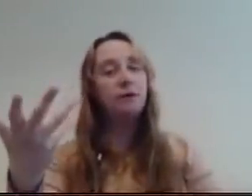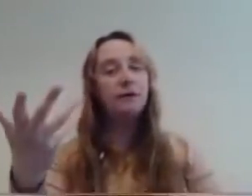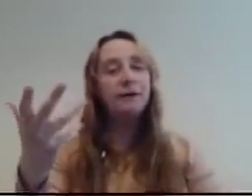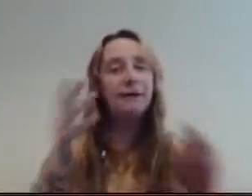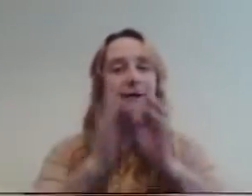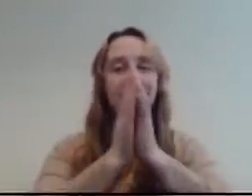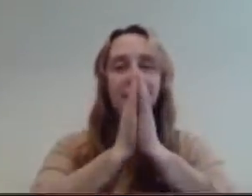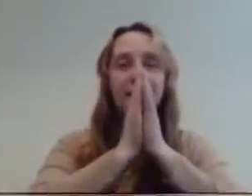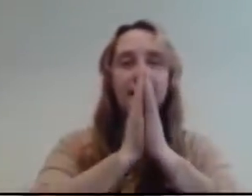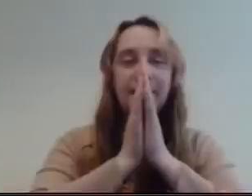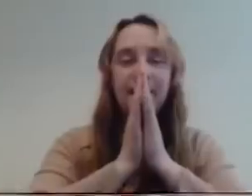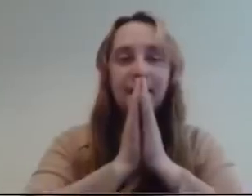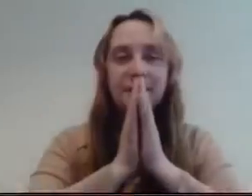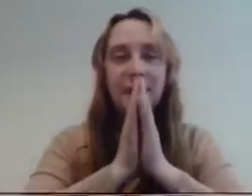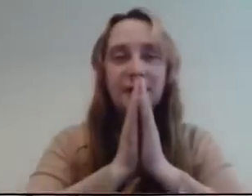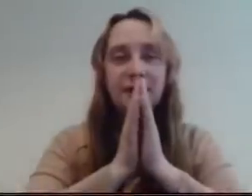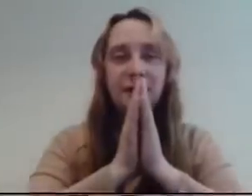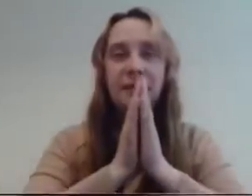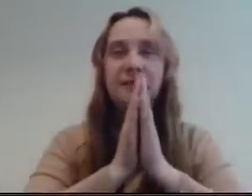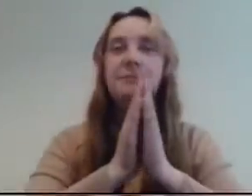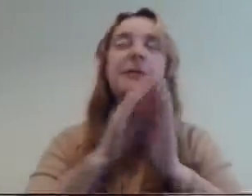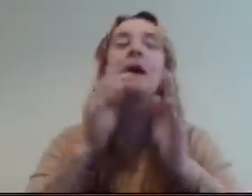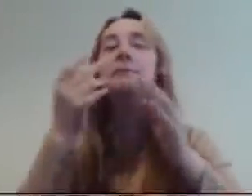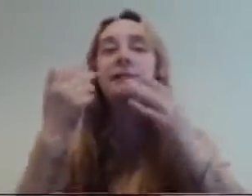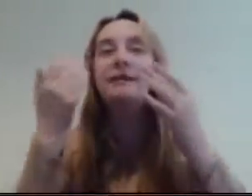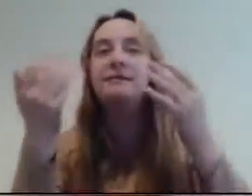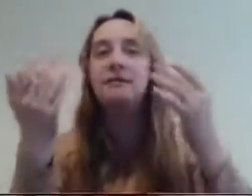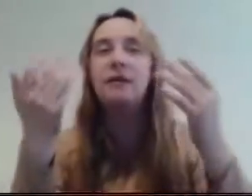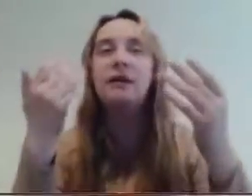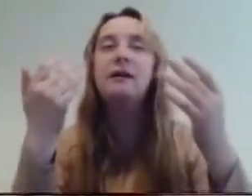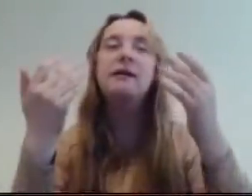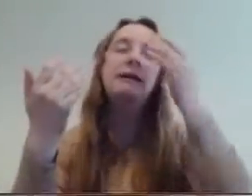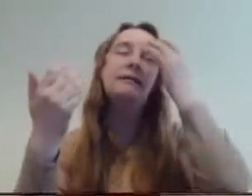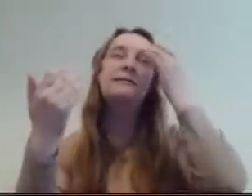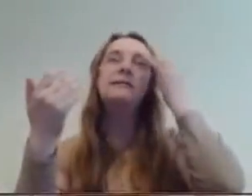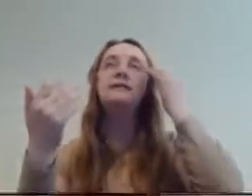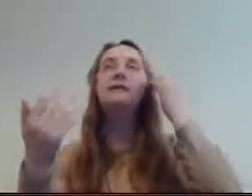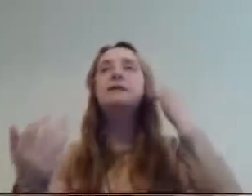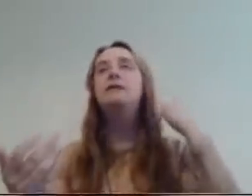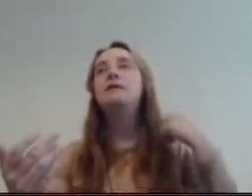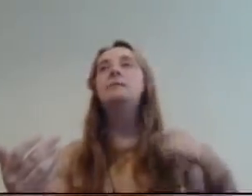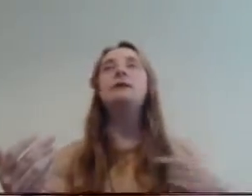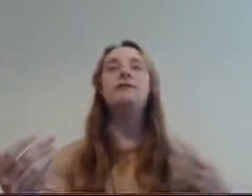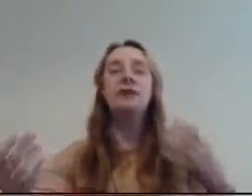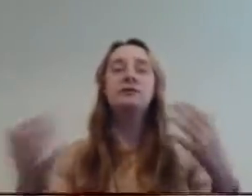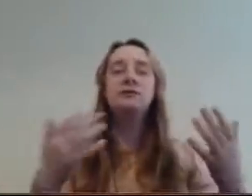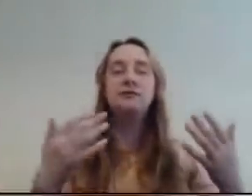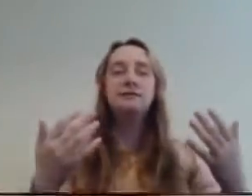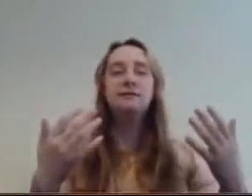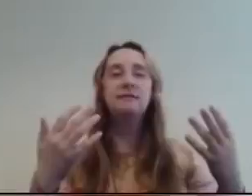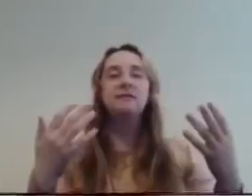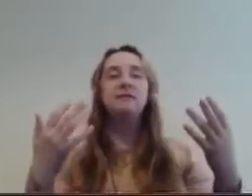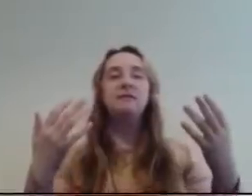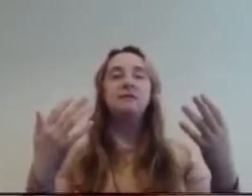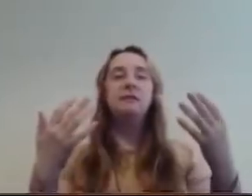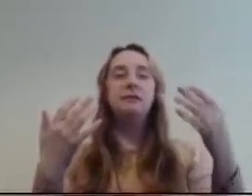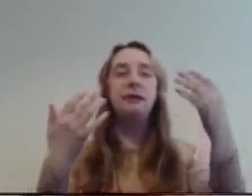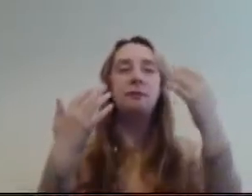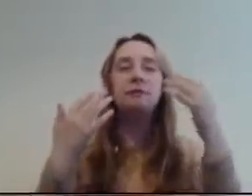we're getting into his match and guessing he might get hypnotised or that and see past fetishes. Like